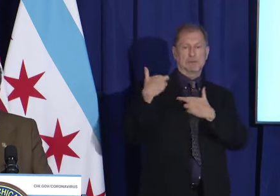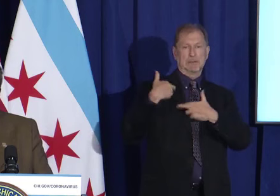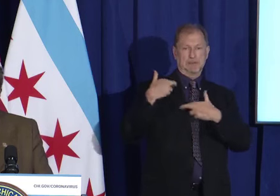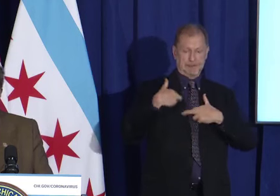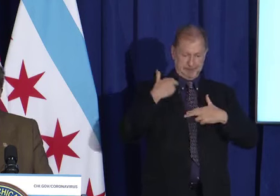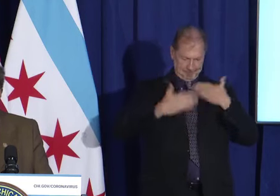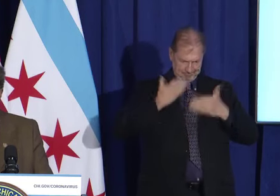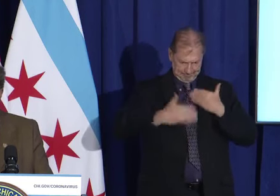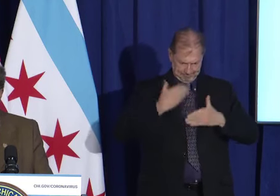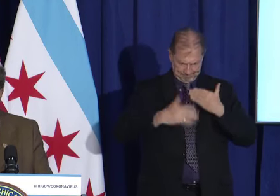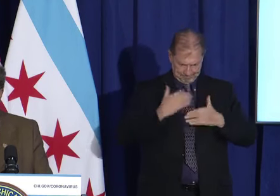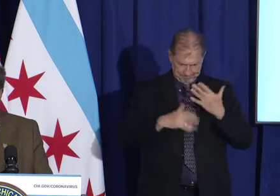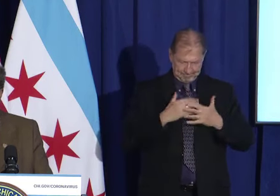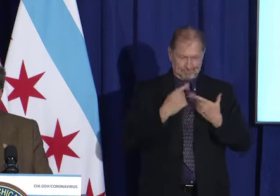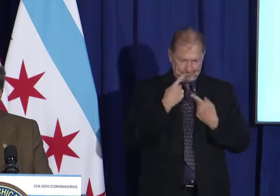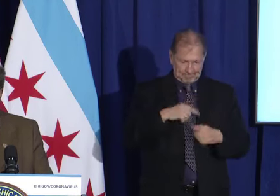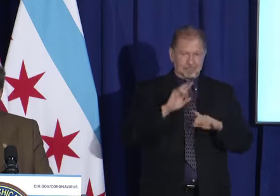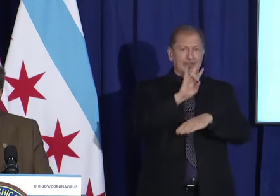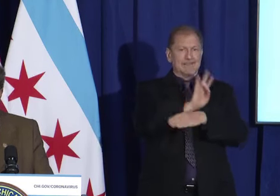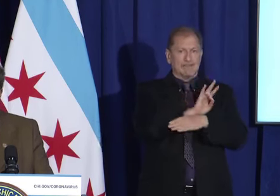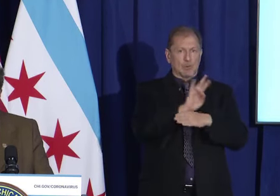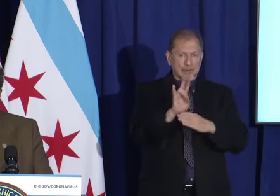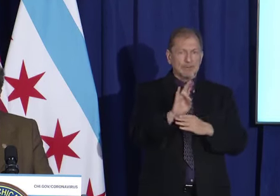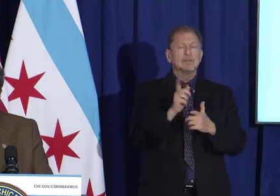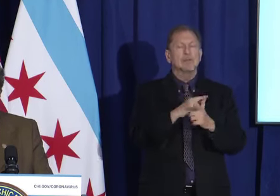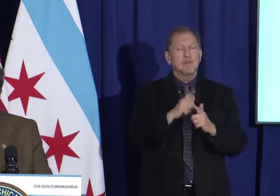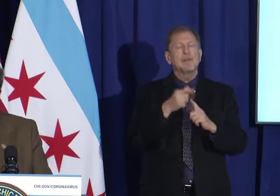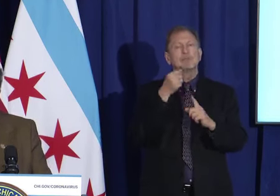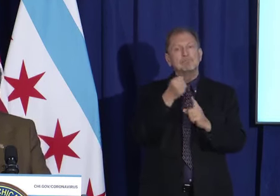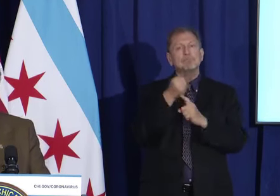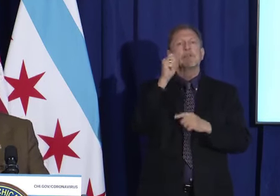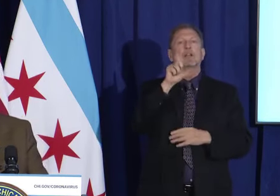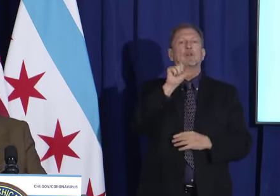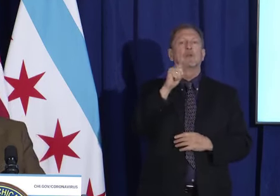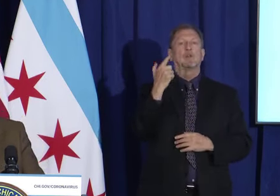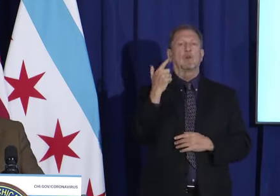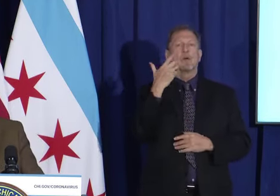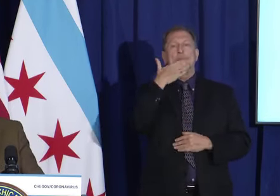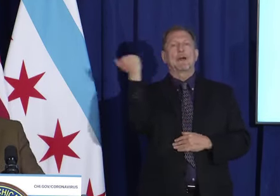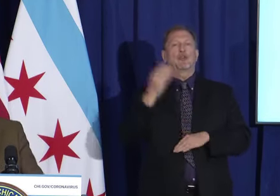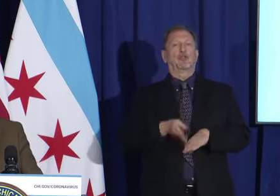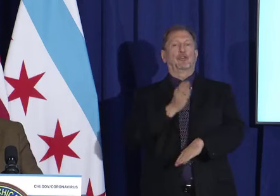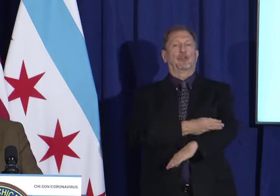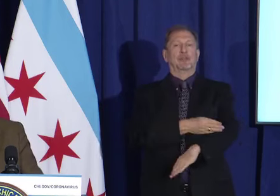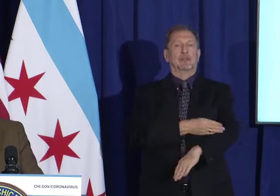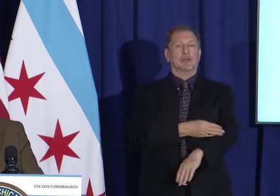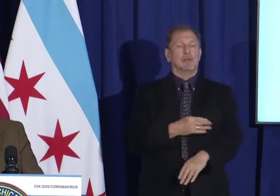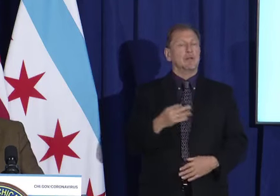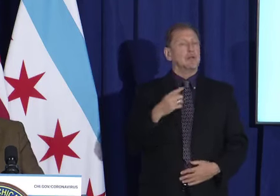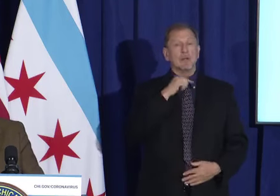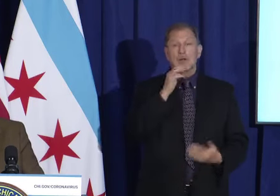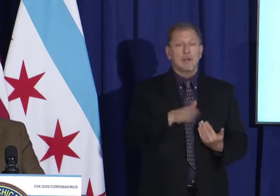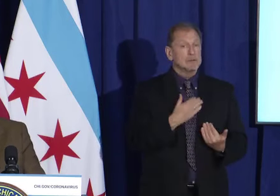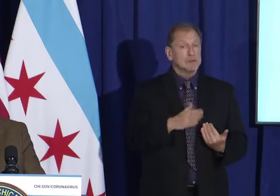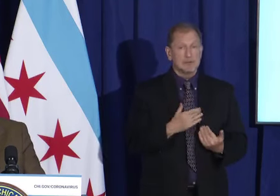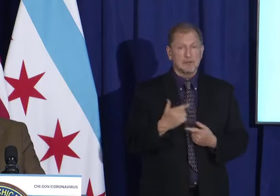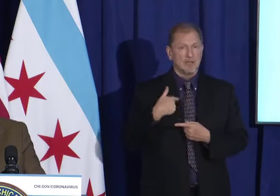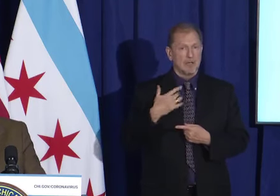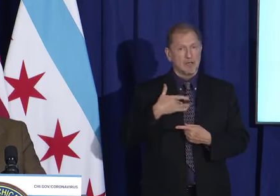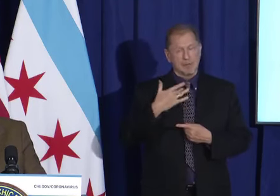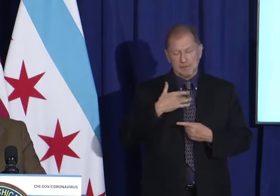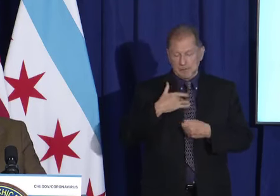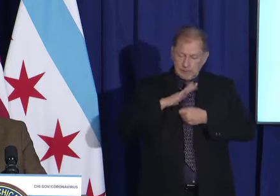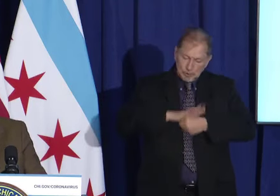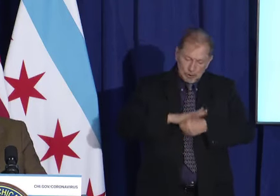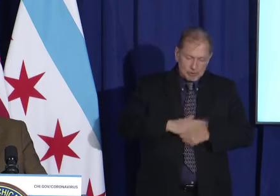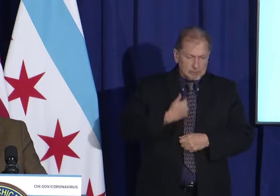how we step up in these next seven weeks. This is a time that tests all of us, certainly me as a leader of the city, members of the